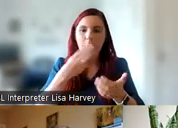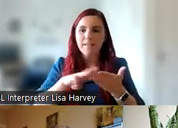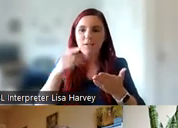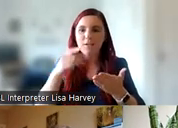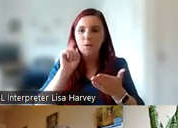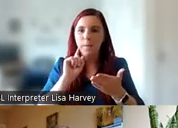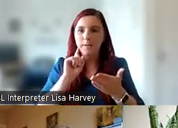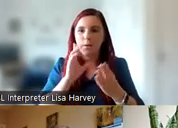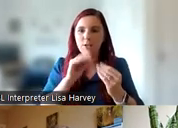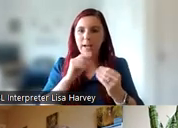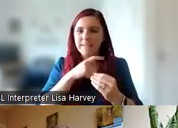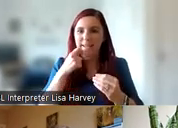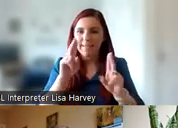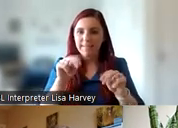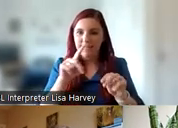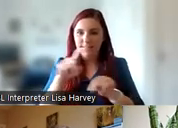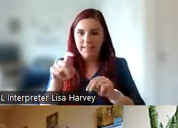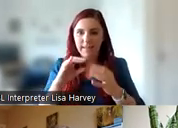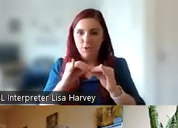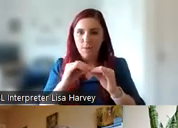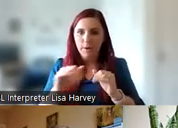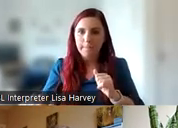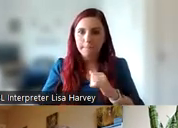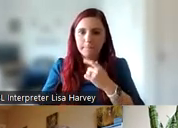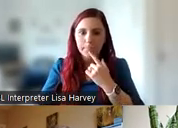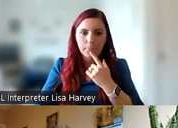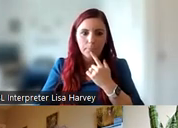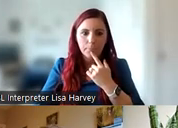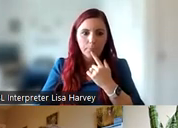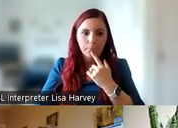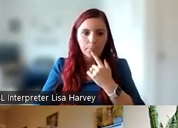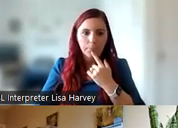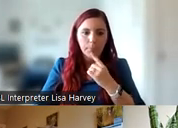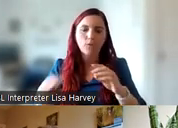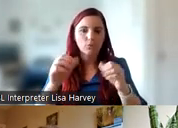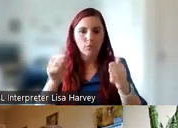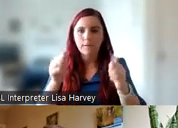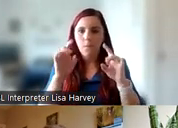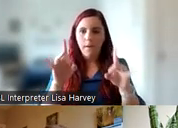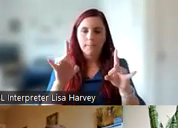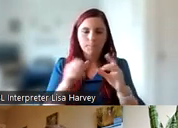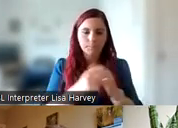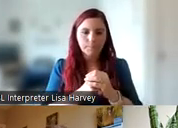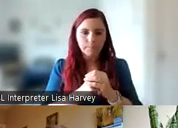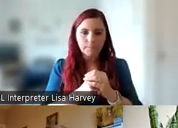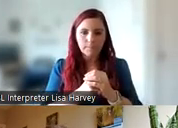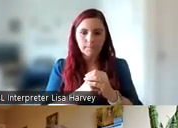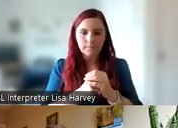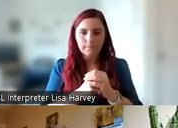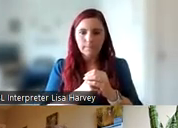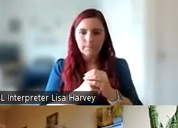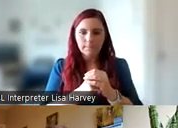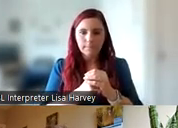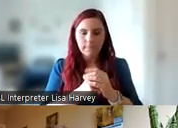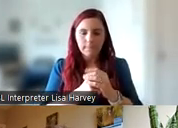There's a message there from John Bosco in the chat to say he can still see the interpreter. Yeah. Okay. Well, I'm going to I'm going to mute